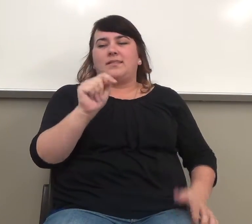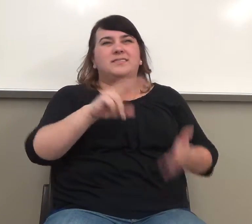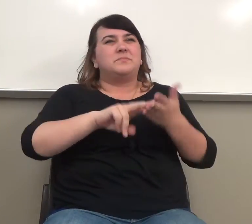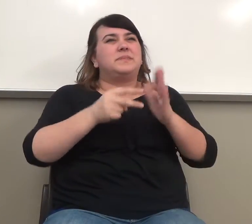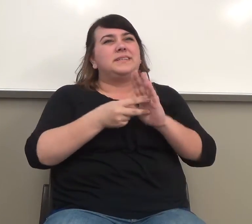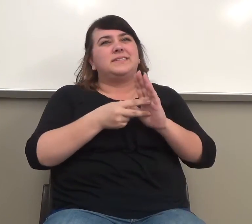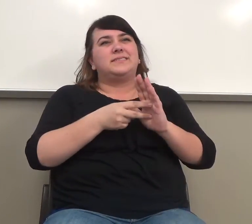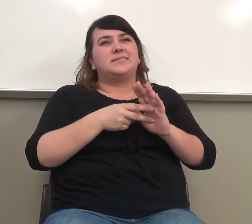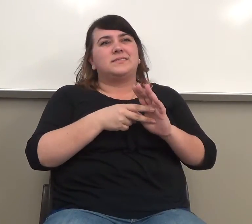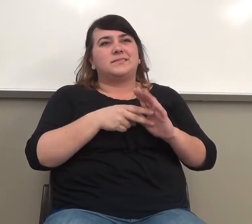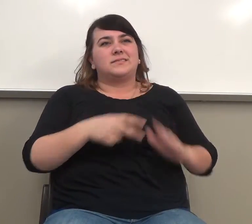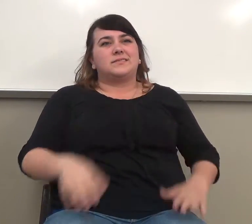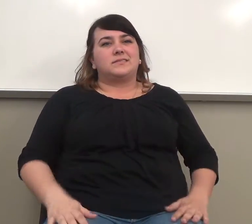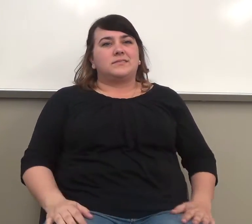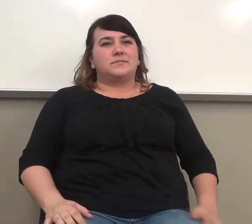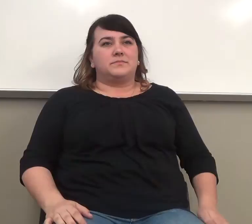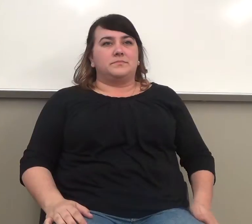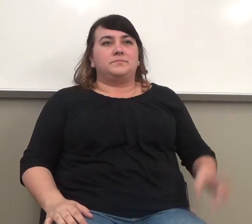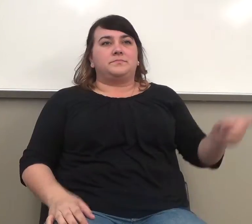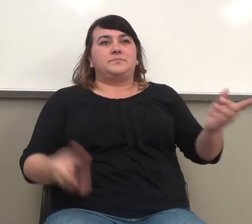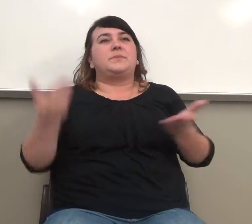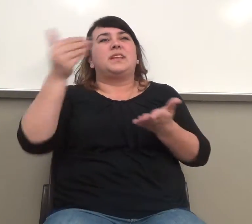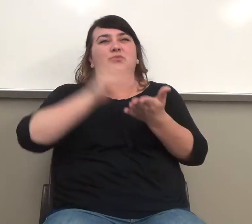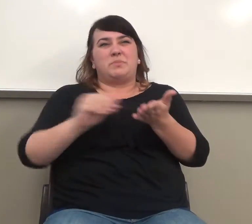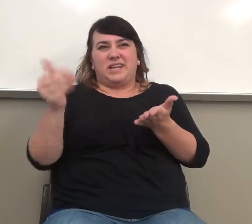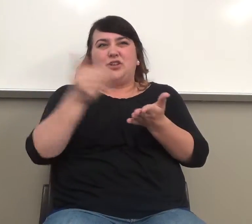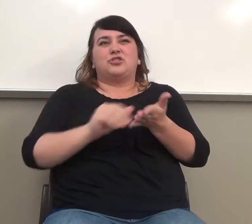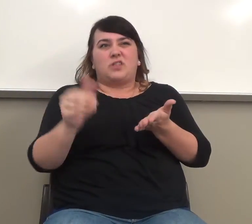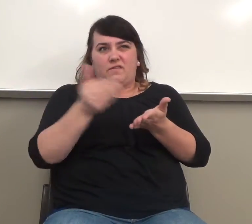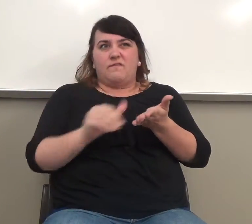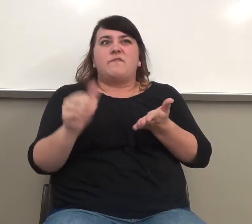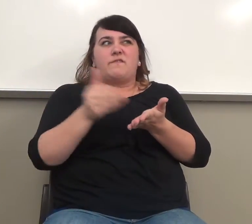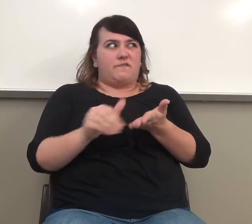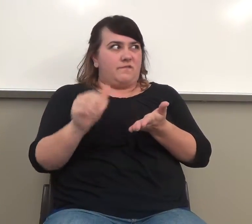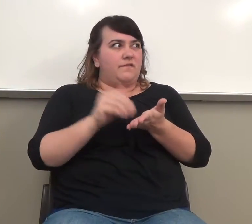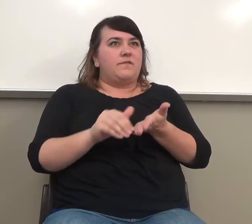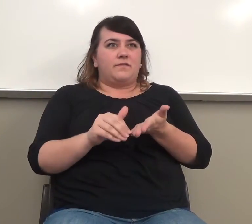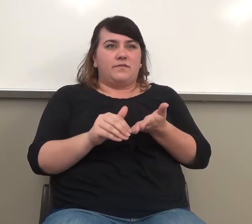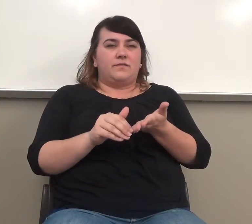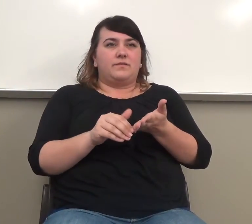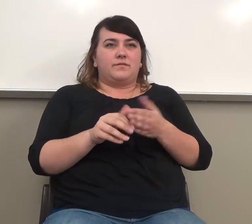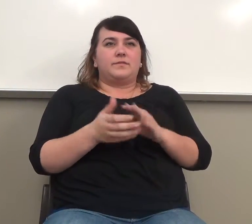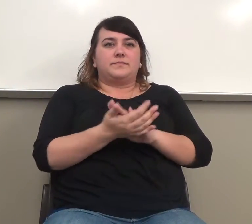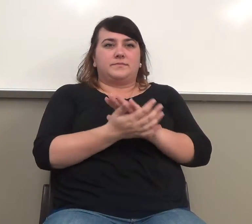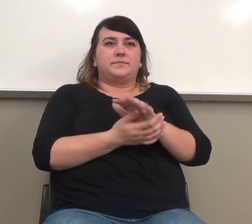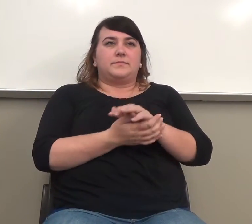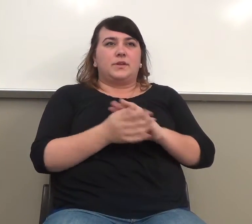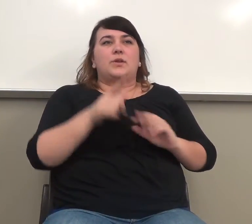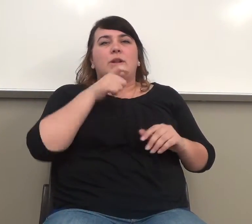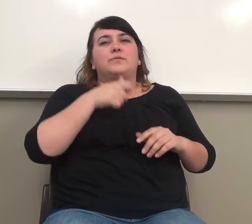You know that's one? Yeah. can do that. Good. Okay. Don't need to say it both times. Tense.